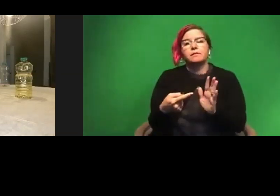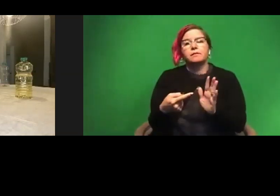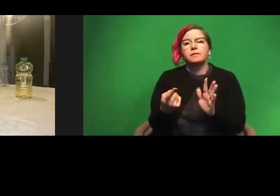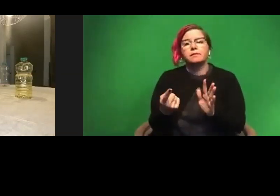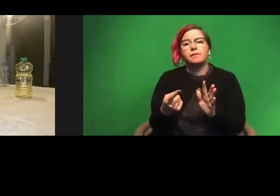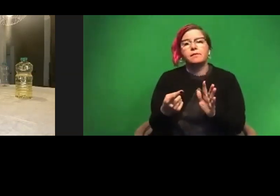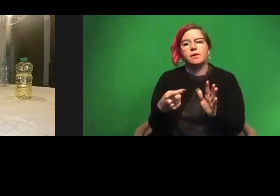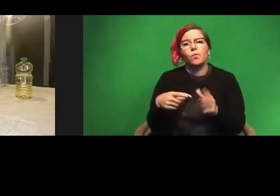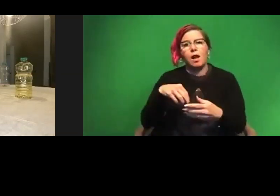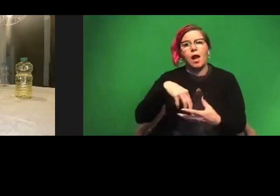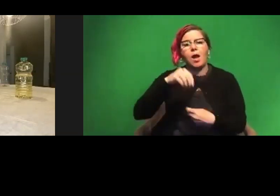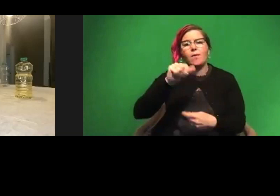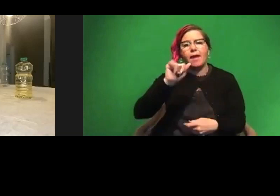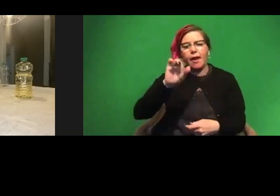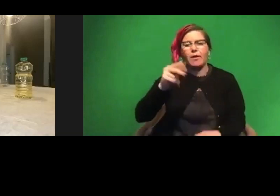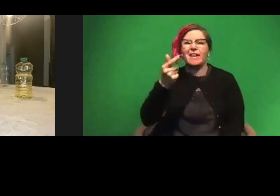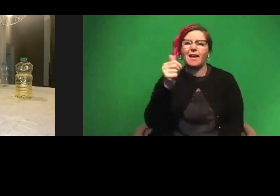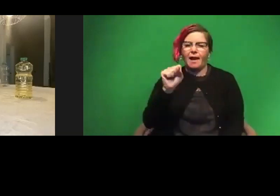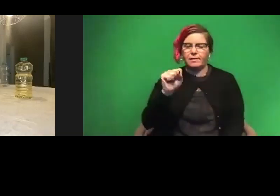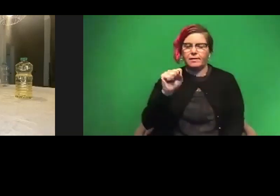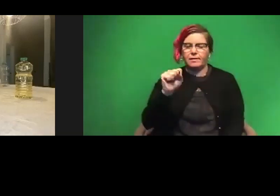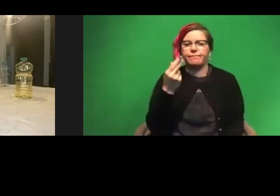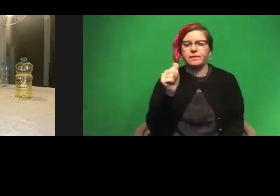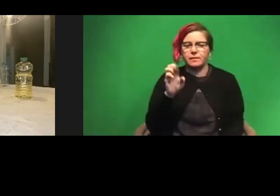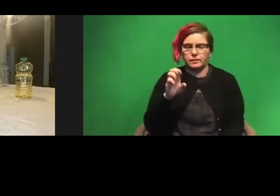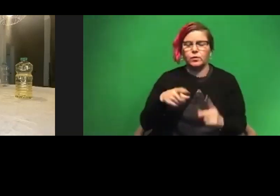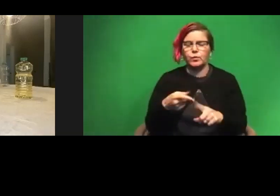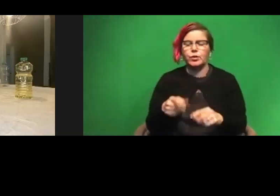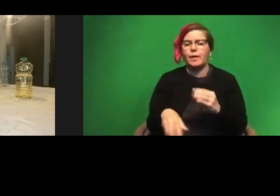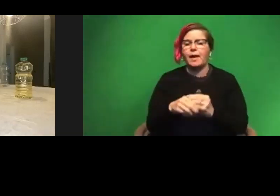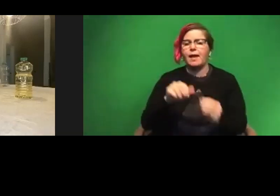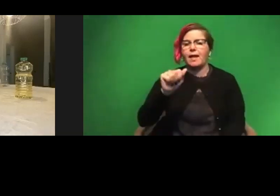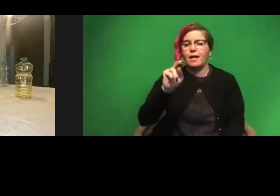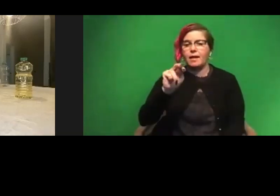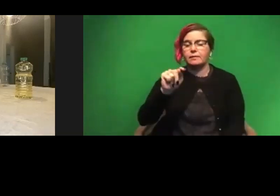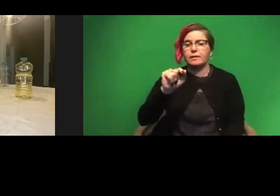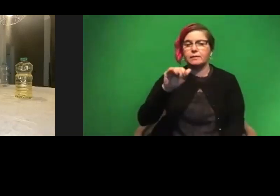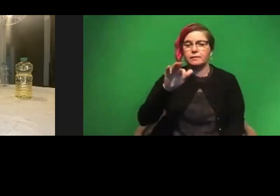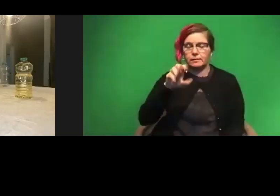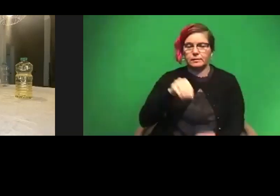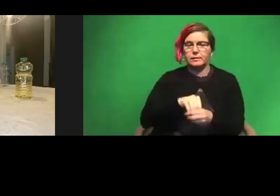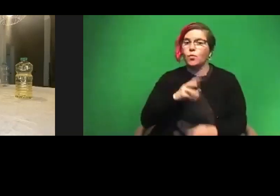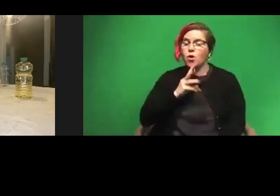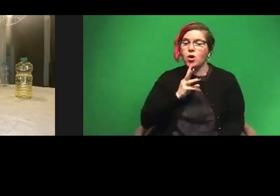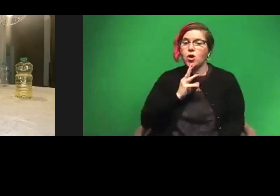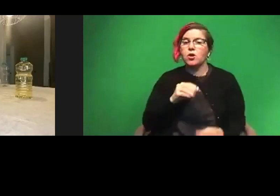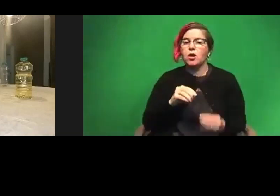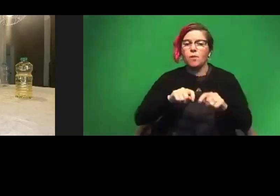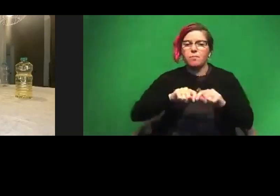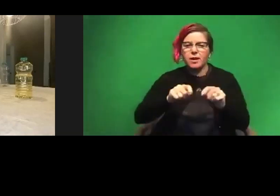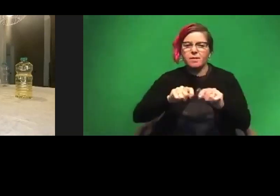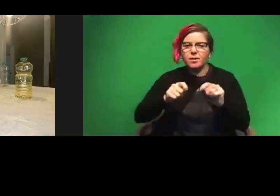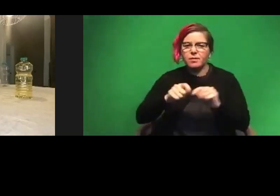or gas-like phase when you put the antacid into the water. So just going to break it up into a few pieces.